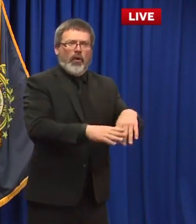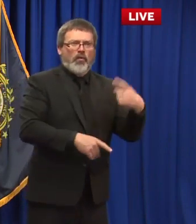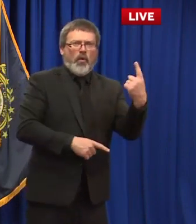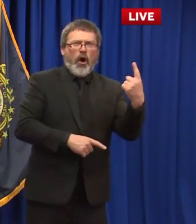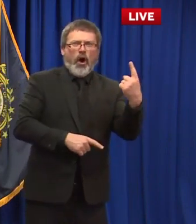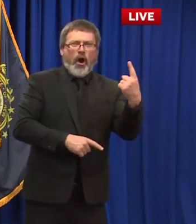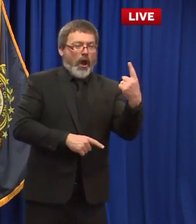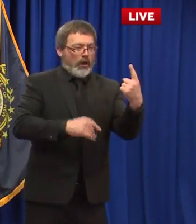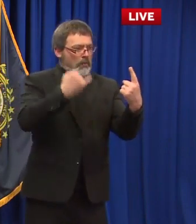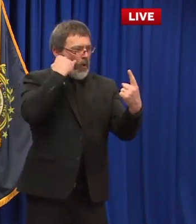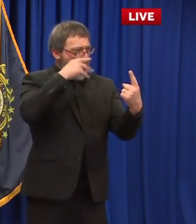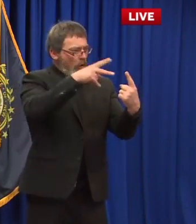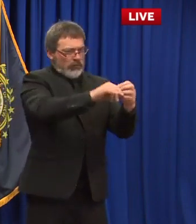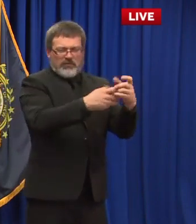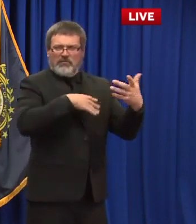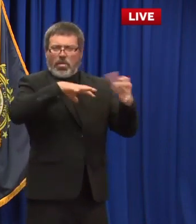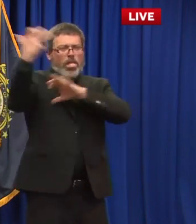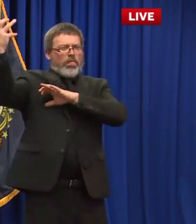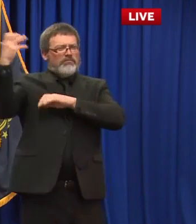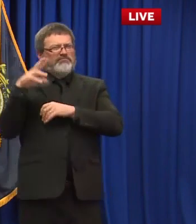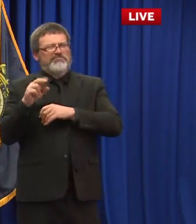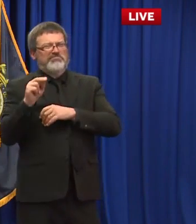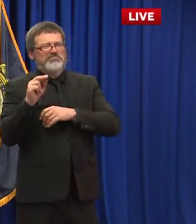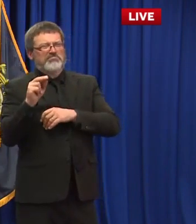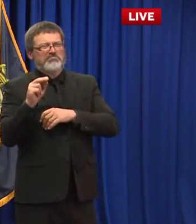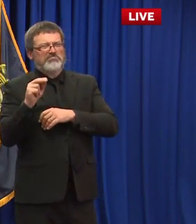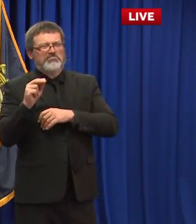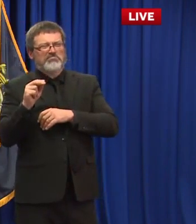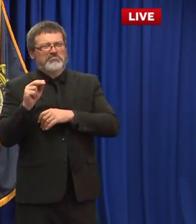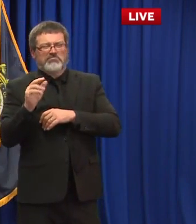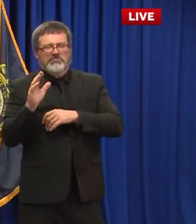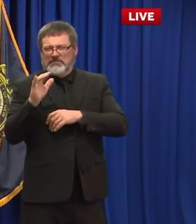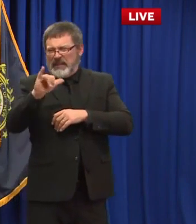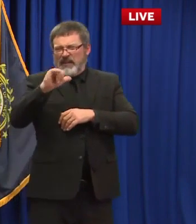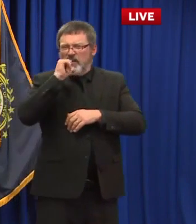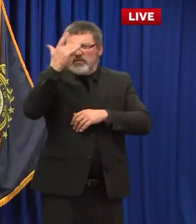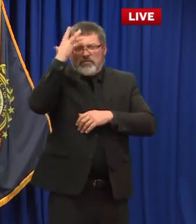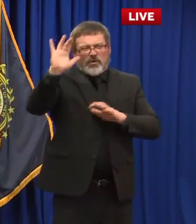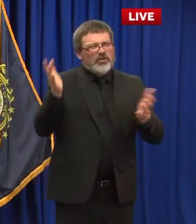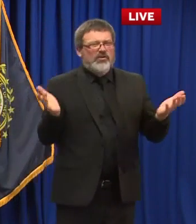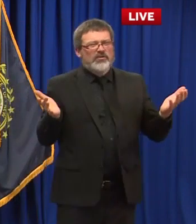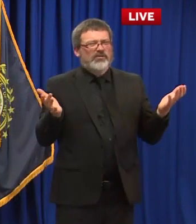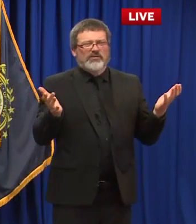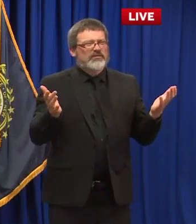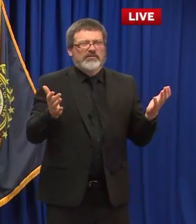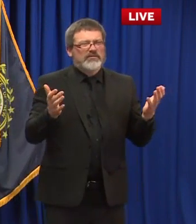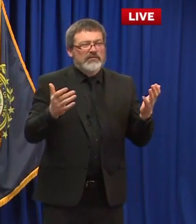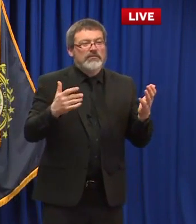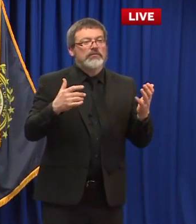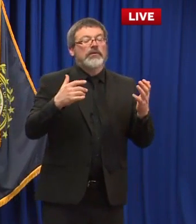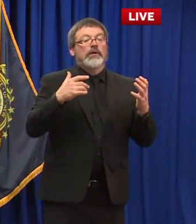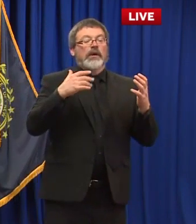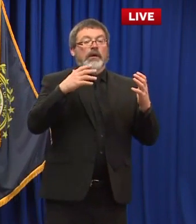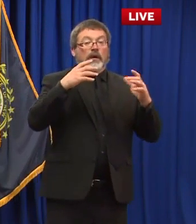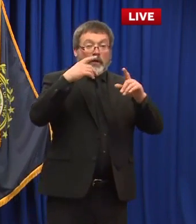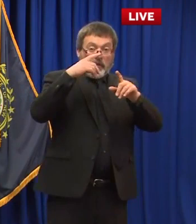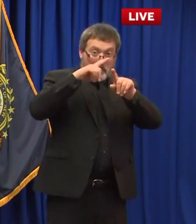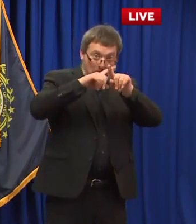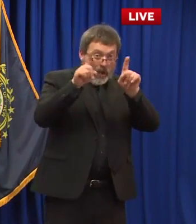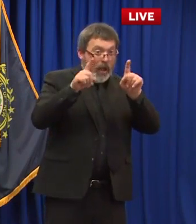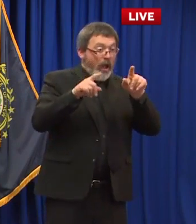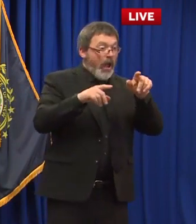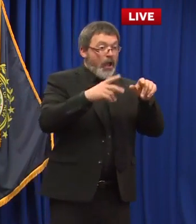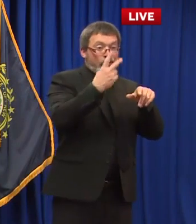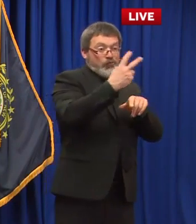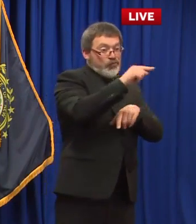it's really about good management if i may it's really about making sure that you you're getting rid of those duplicative services you're streamlining your process we are a